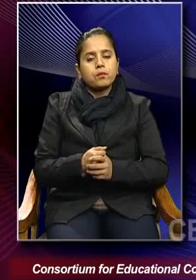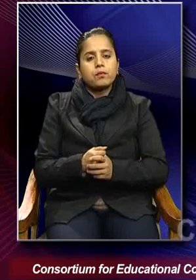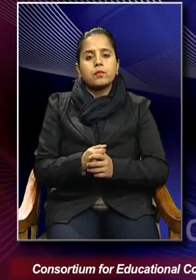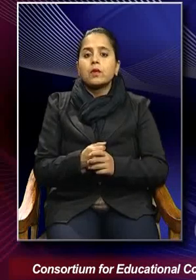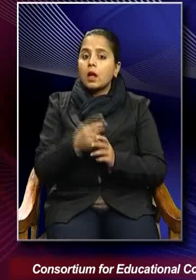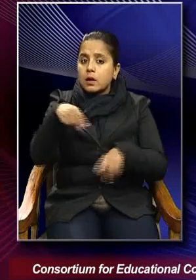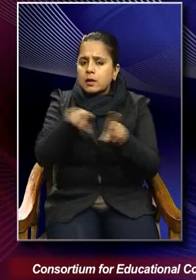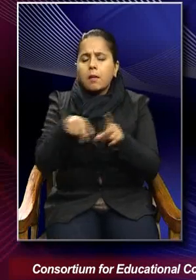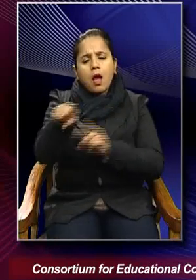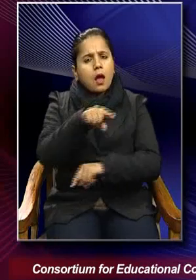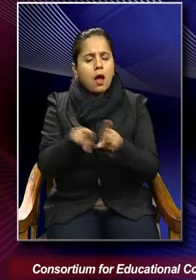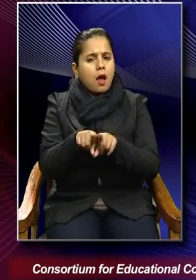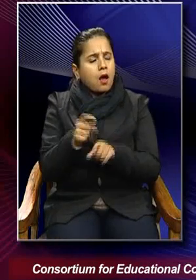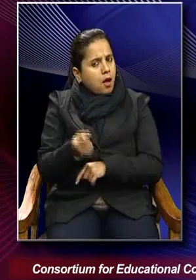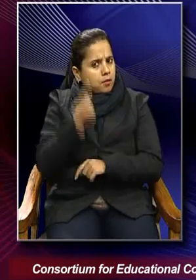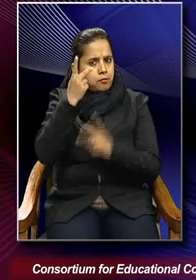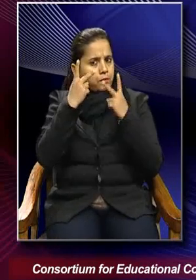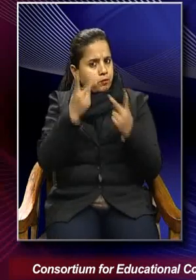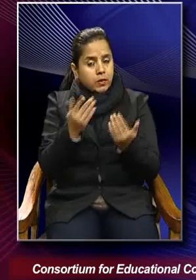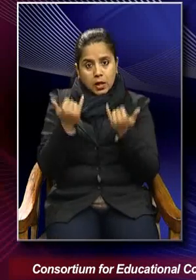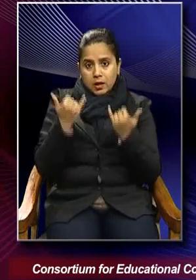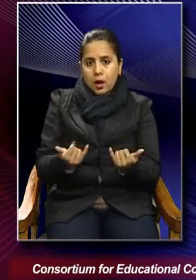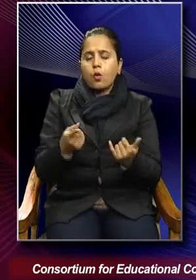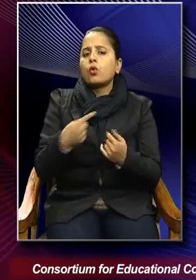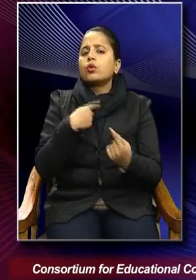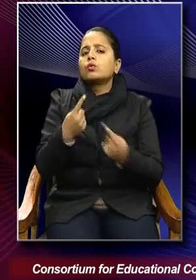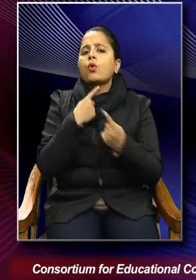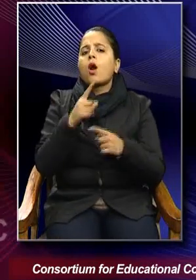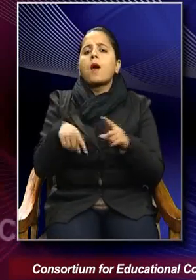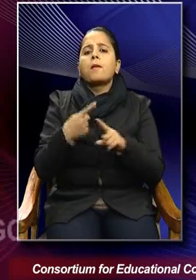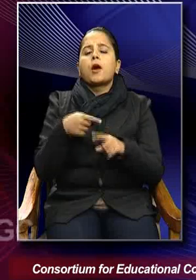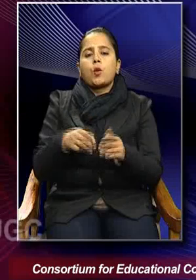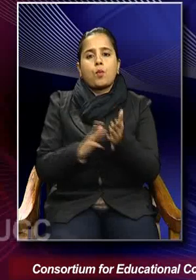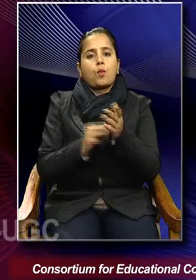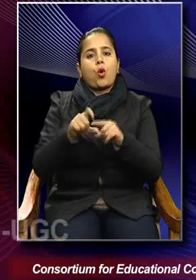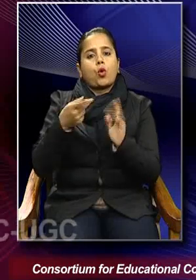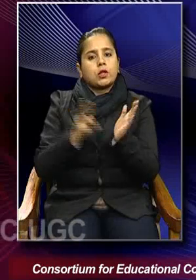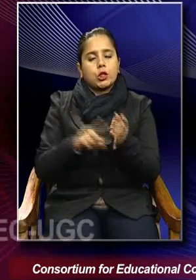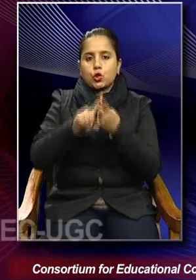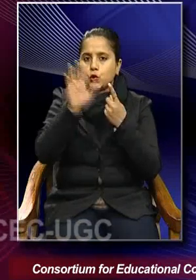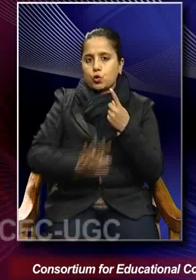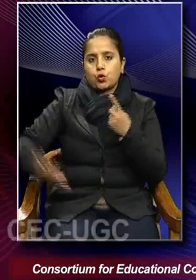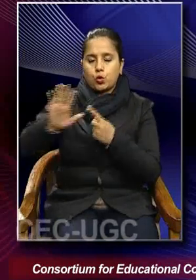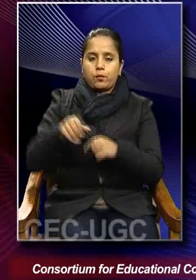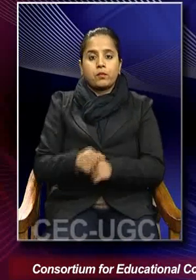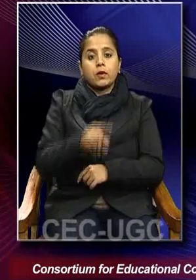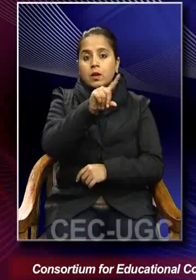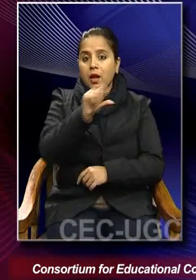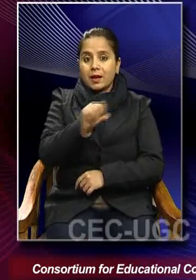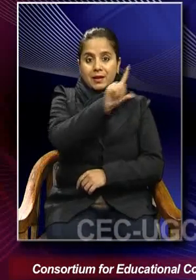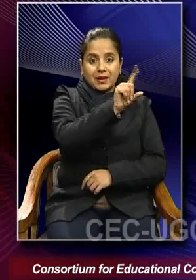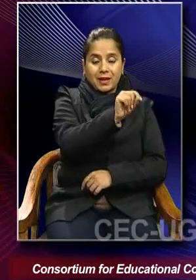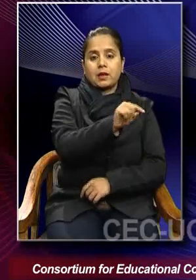us also understand that now when we talk of modern Europe, say in 1910s and